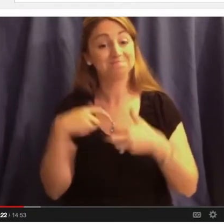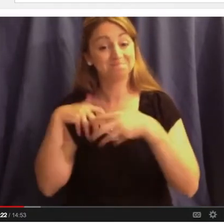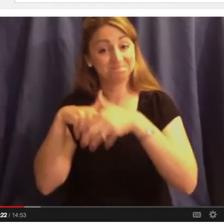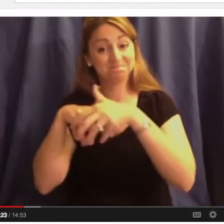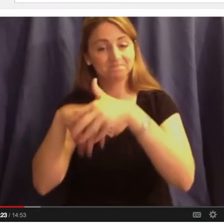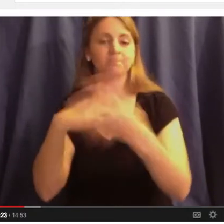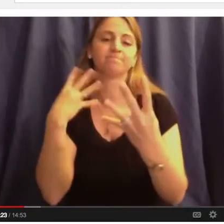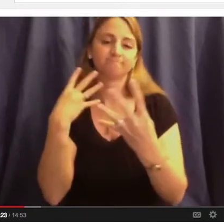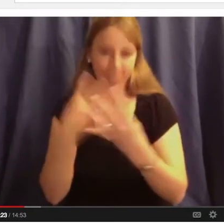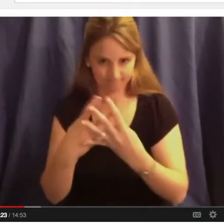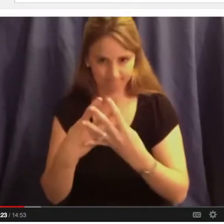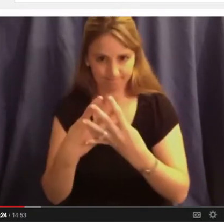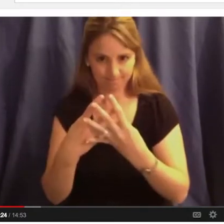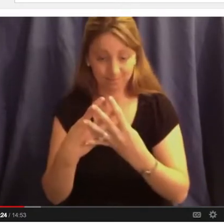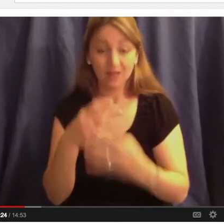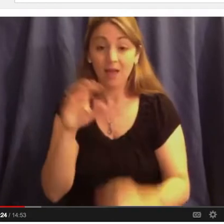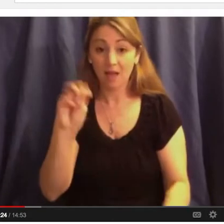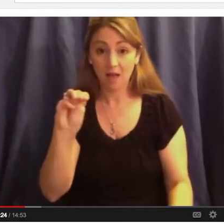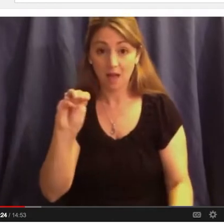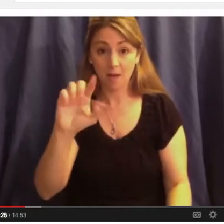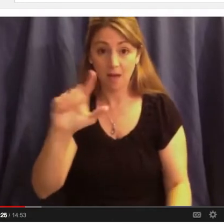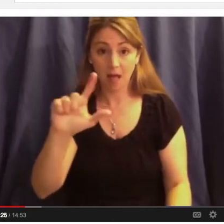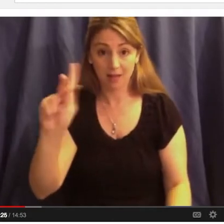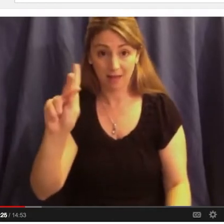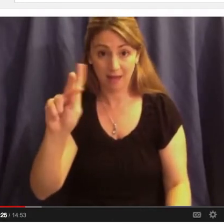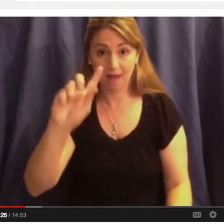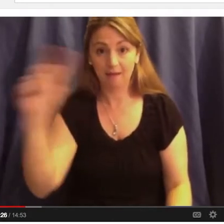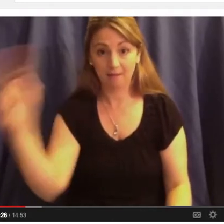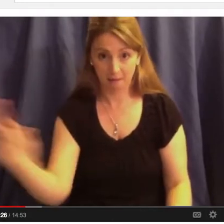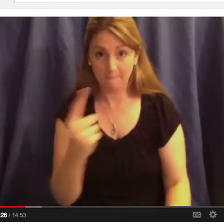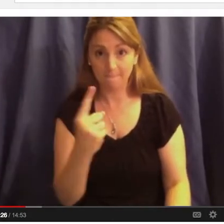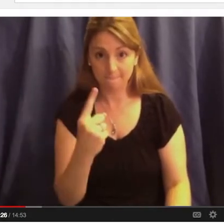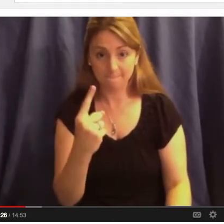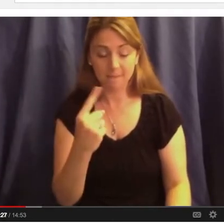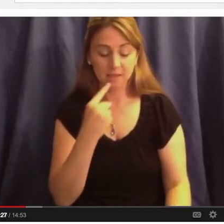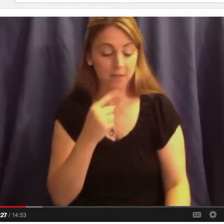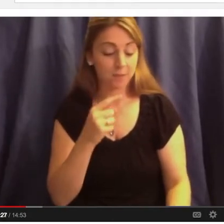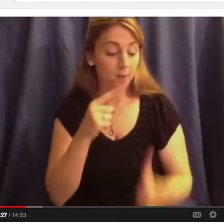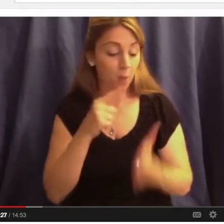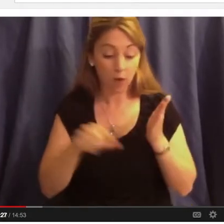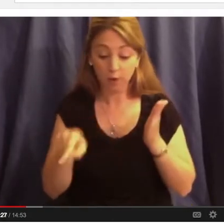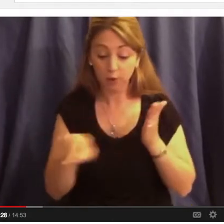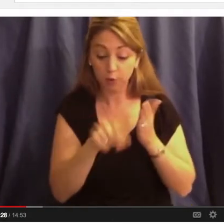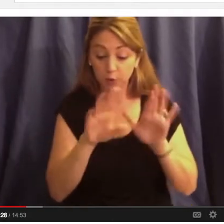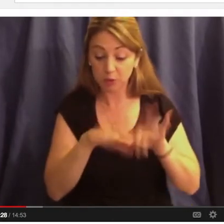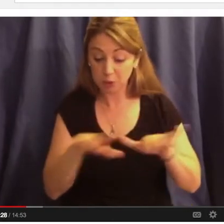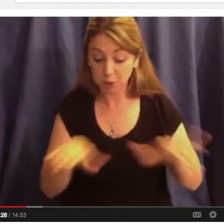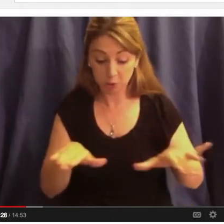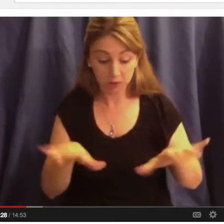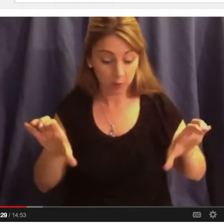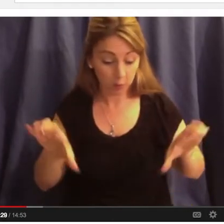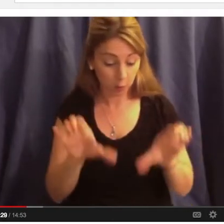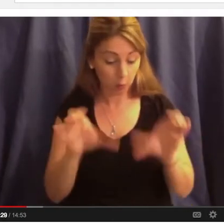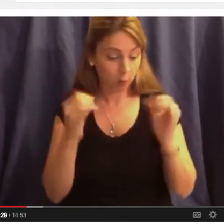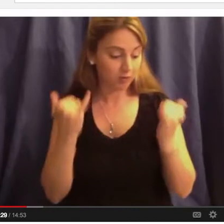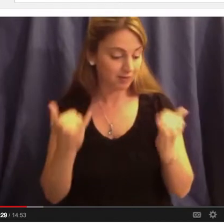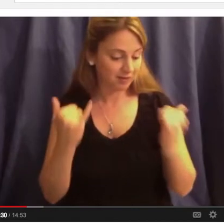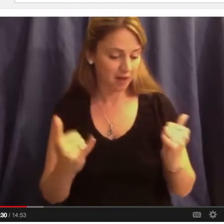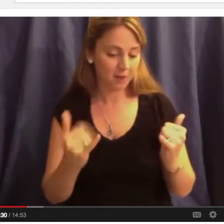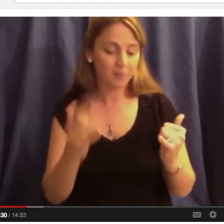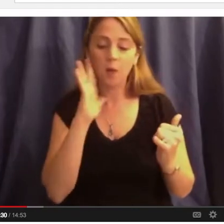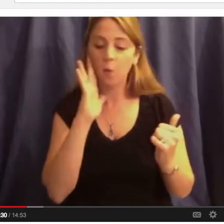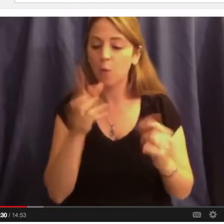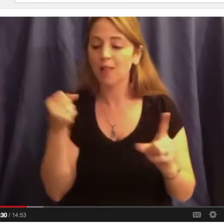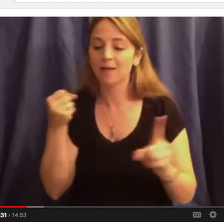jail, Dr. King came and said with our parents, what you children do this day will have an impact on